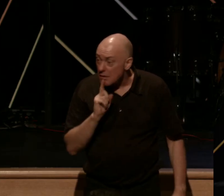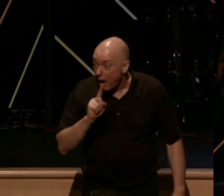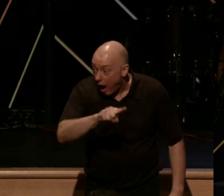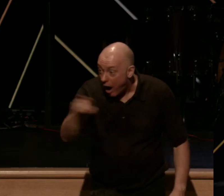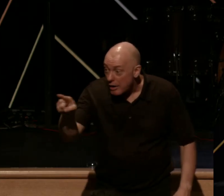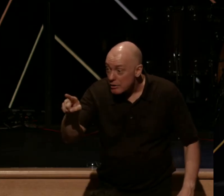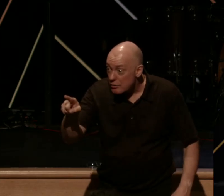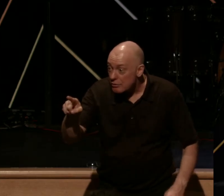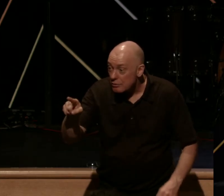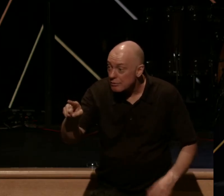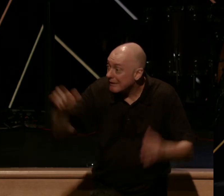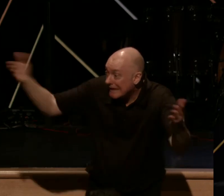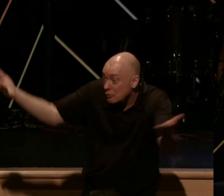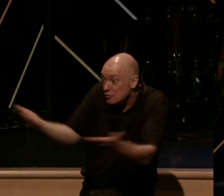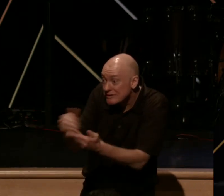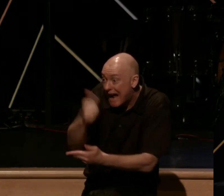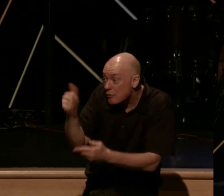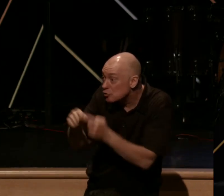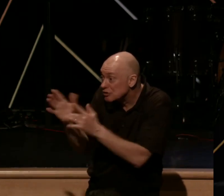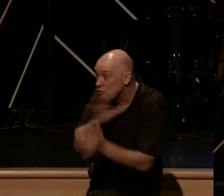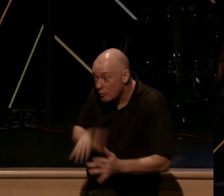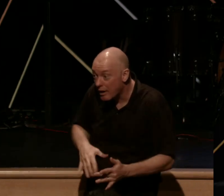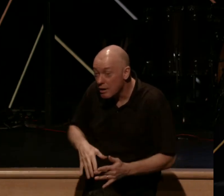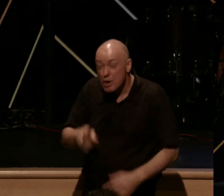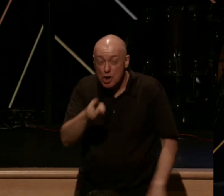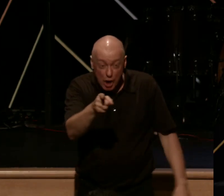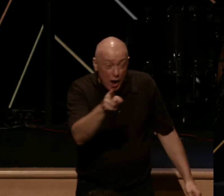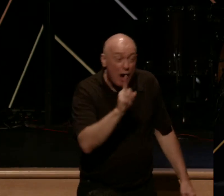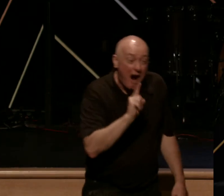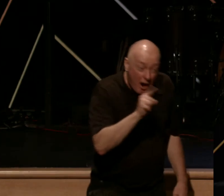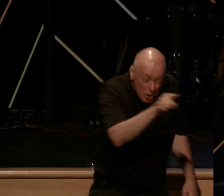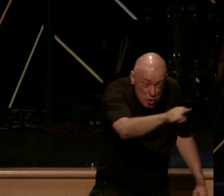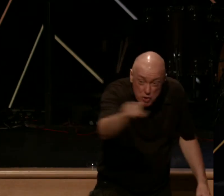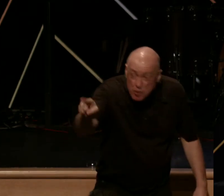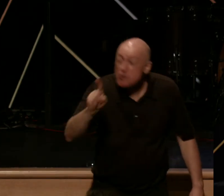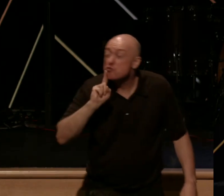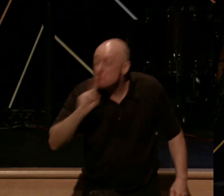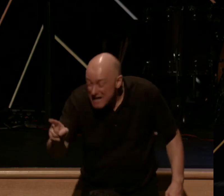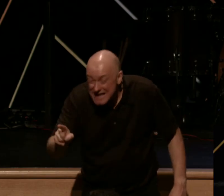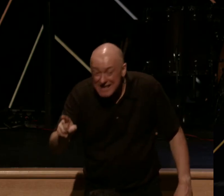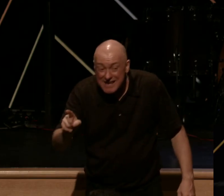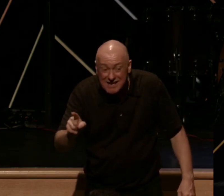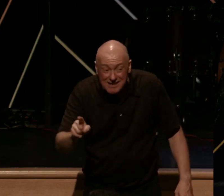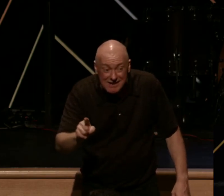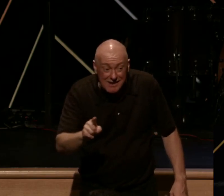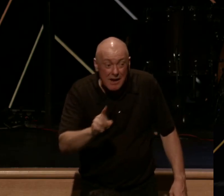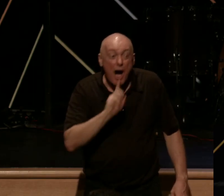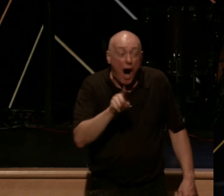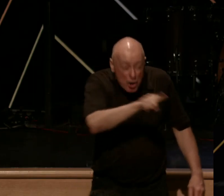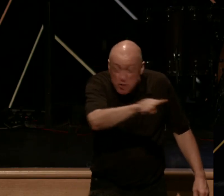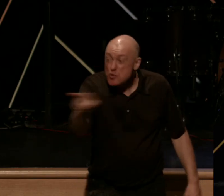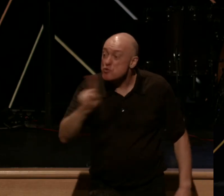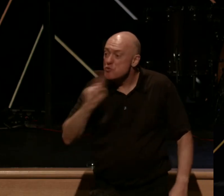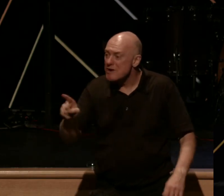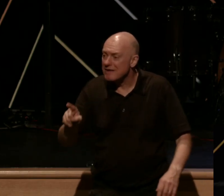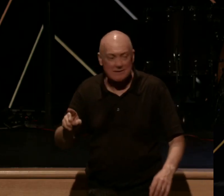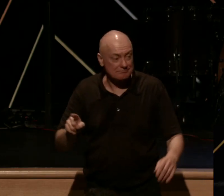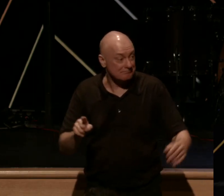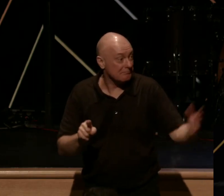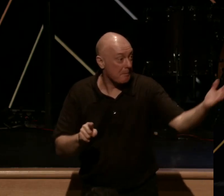Christ in my life? I mean, am I really? Am I really? Am I really pointing others to Jesus Christ with my